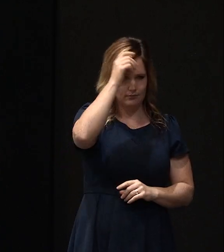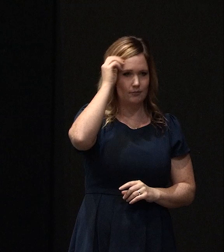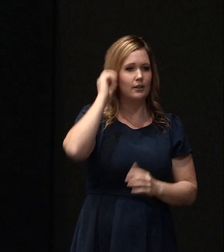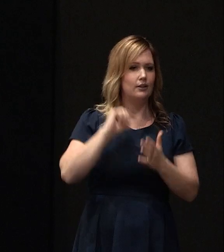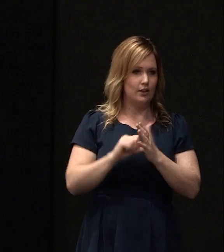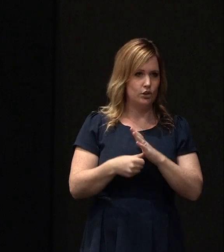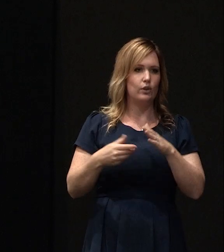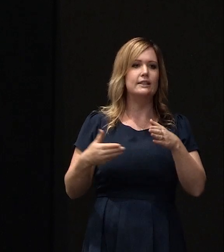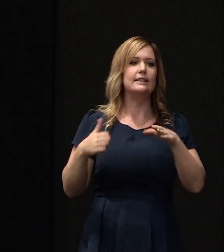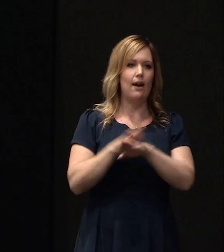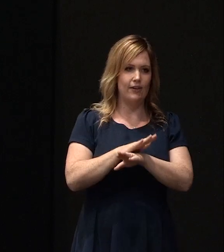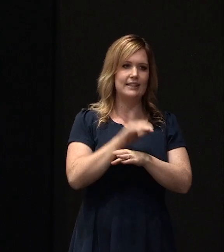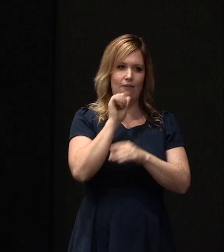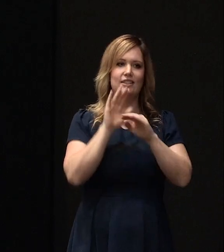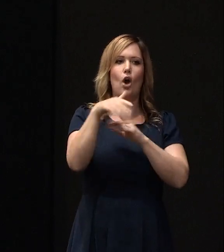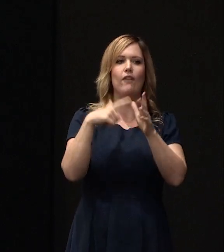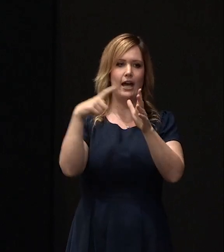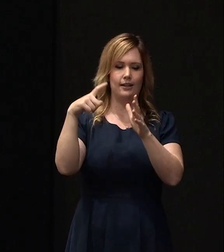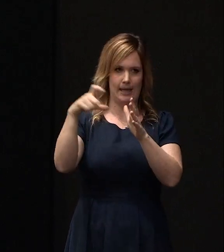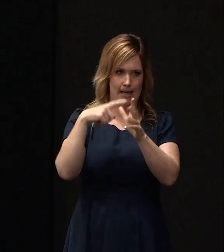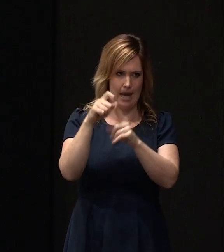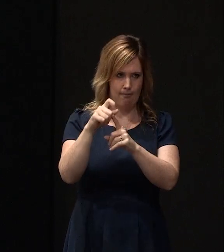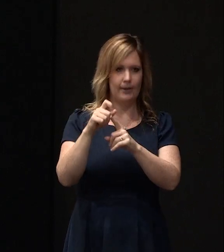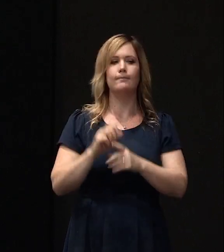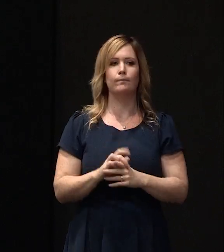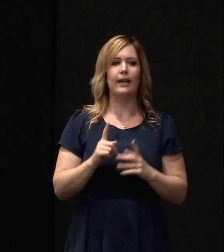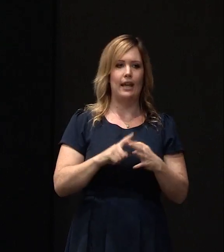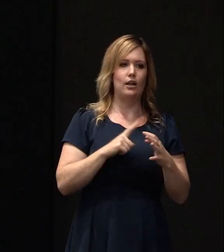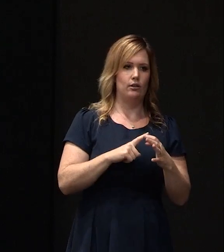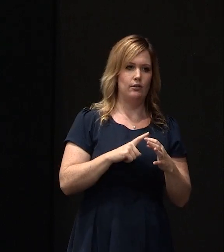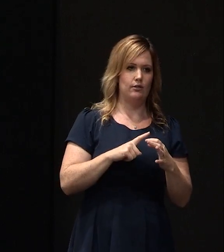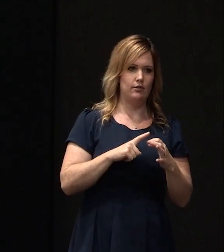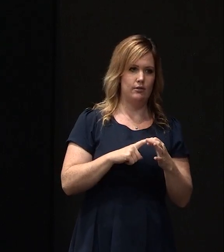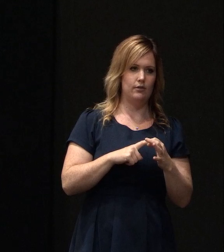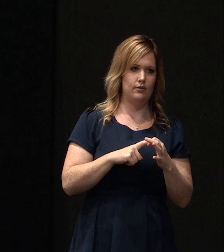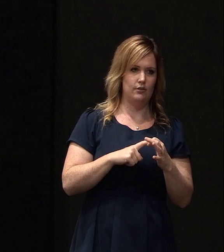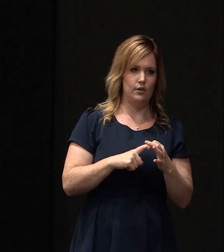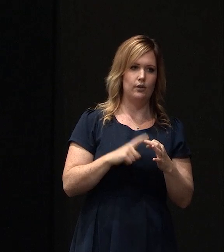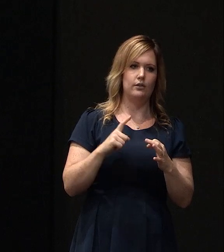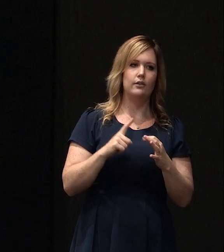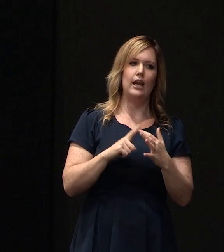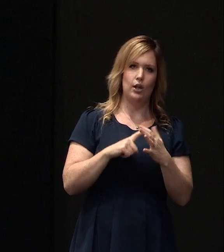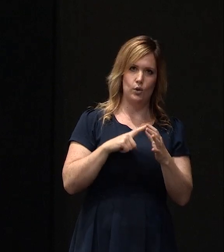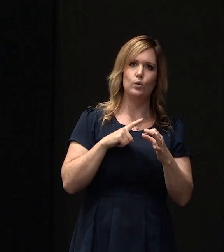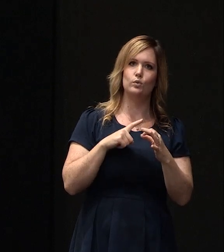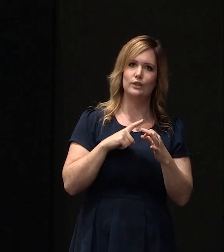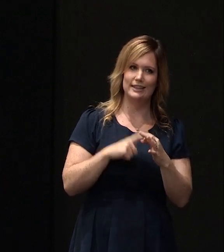whole lot of liquefaction under my house and I was over-capped and that liquefaction is causing dampness in the house and those sort of things,